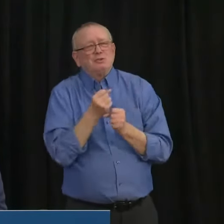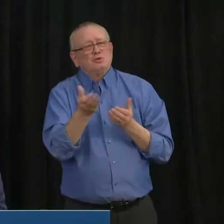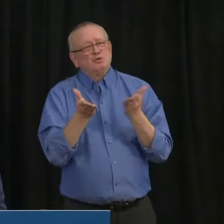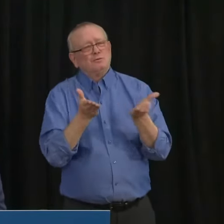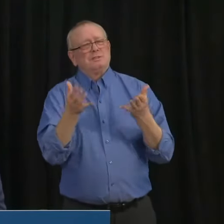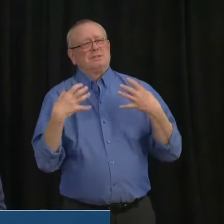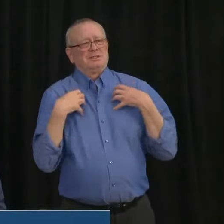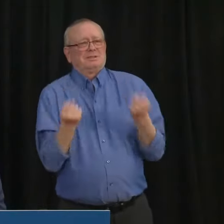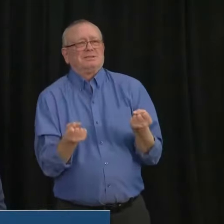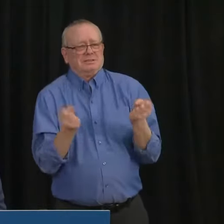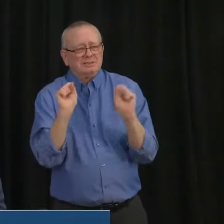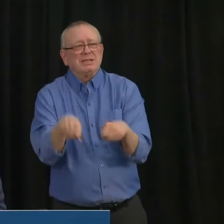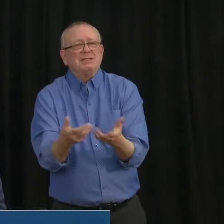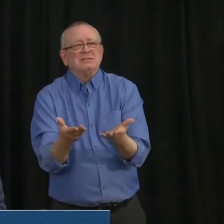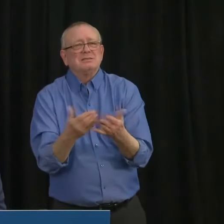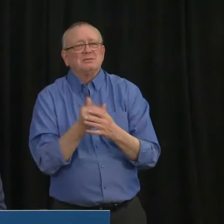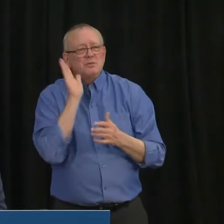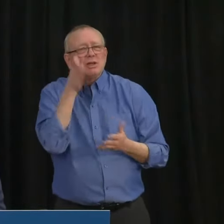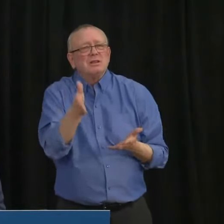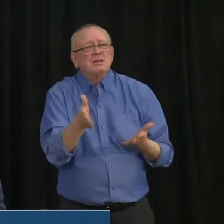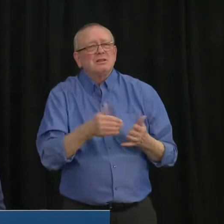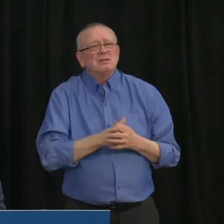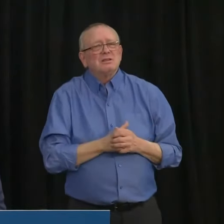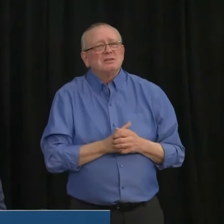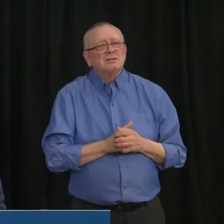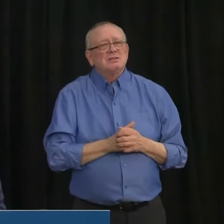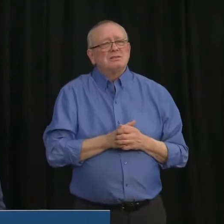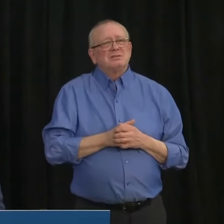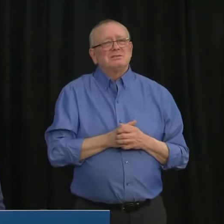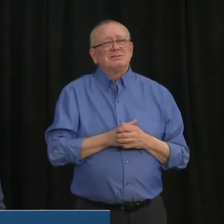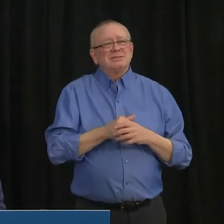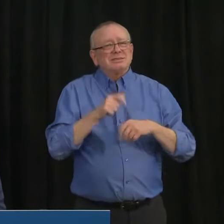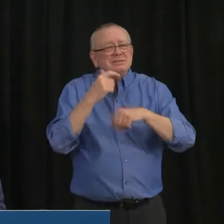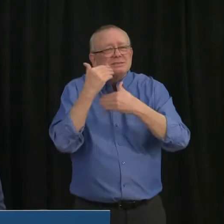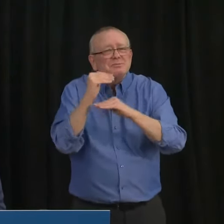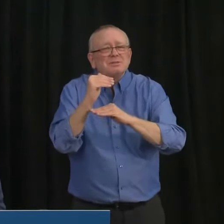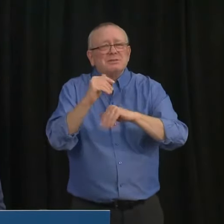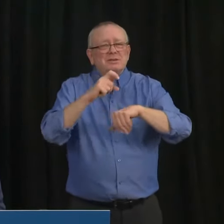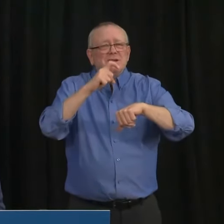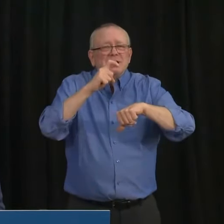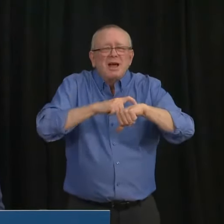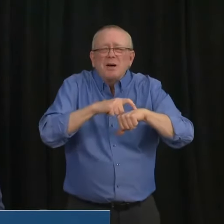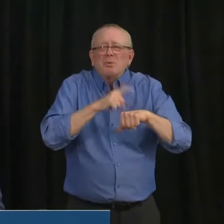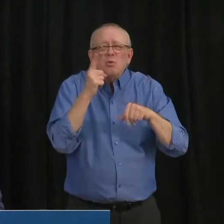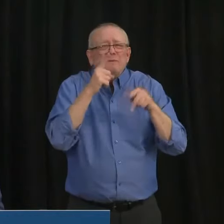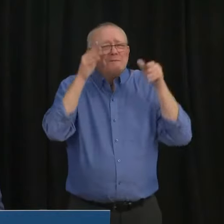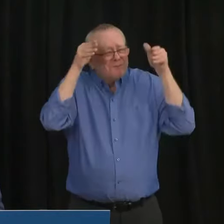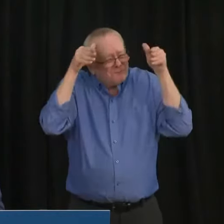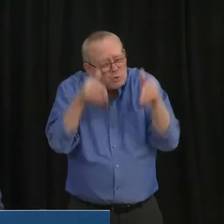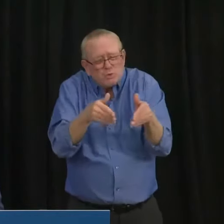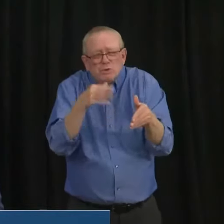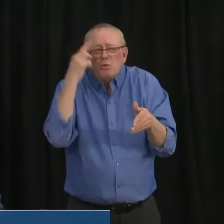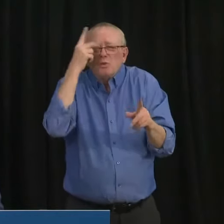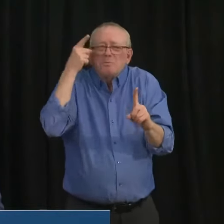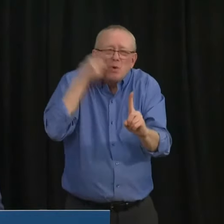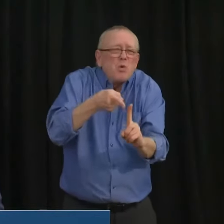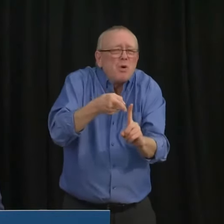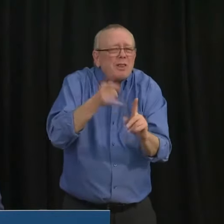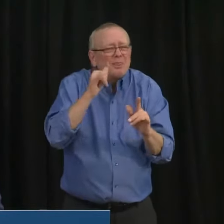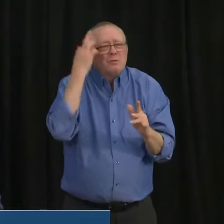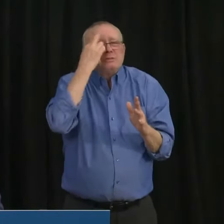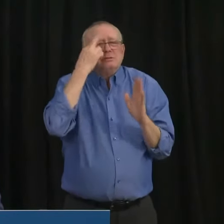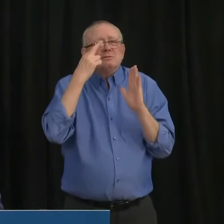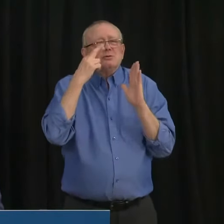healthcare and to surgery in a reasonable amount of time. That's all this is about. Because if they don't get